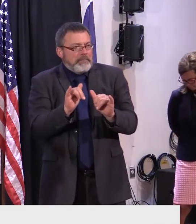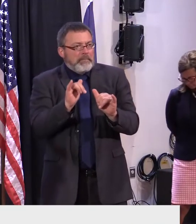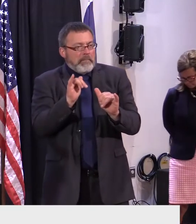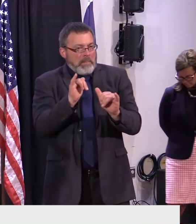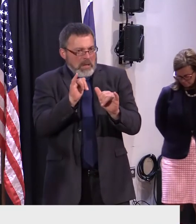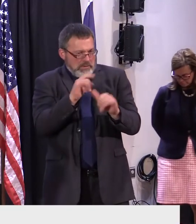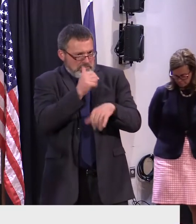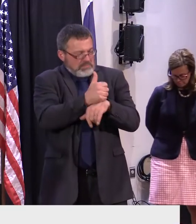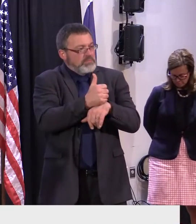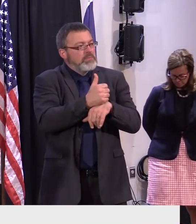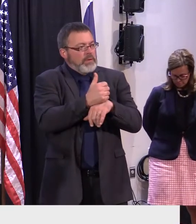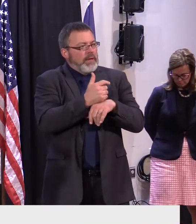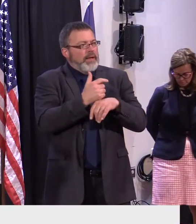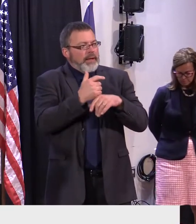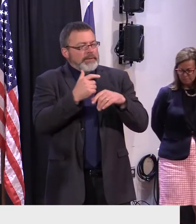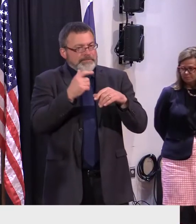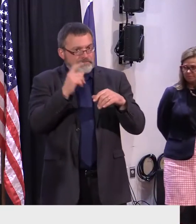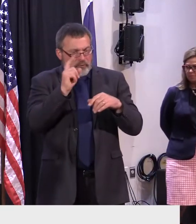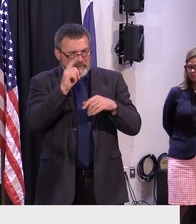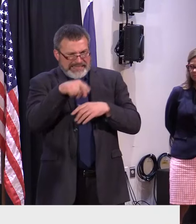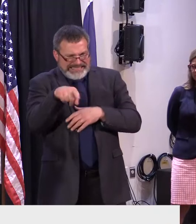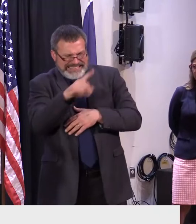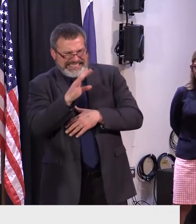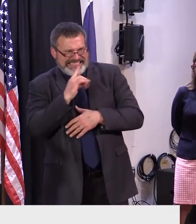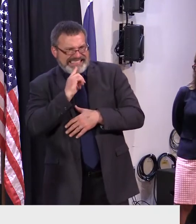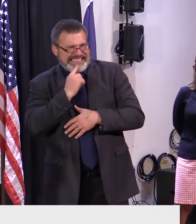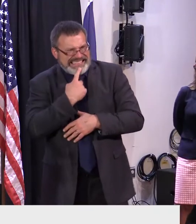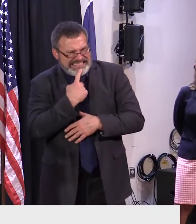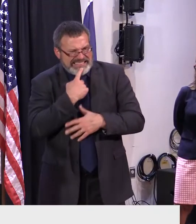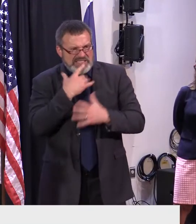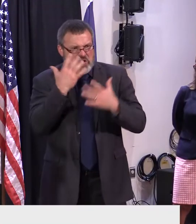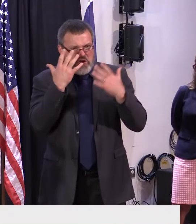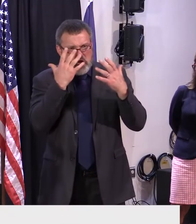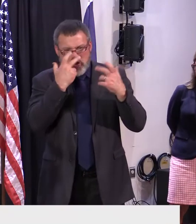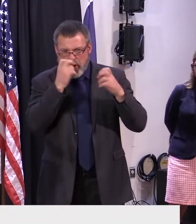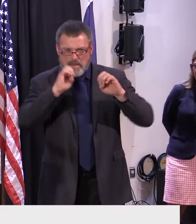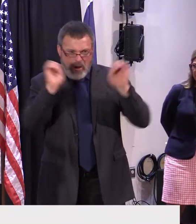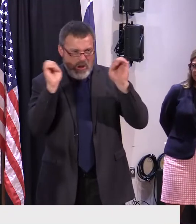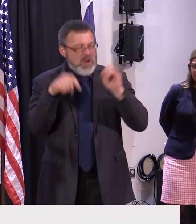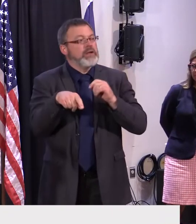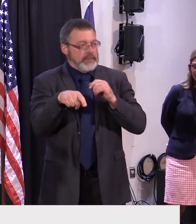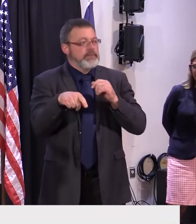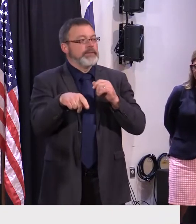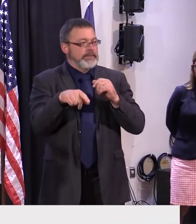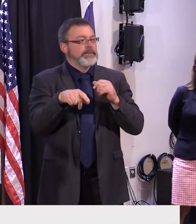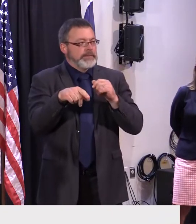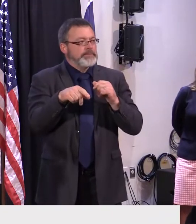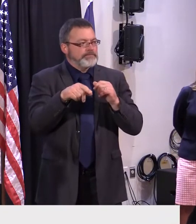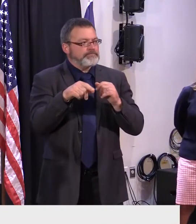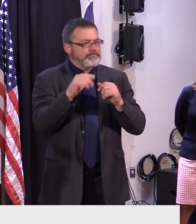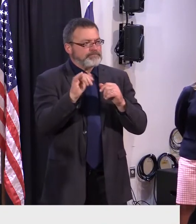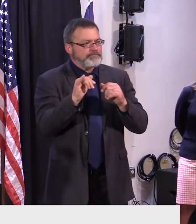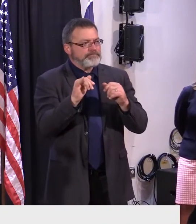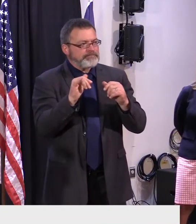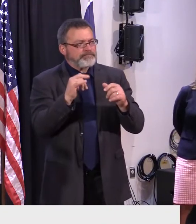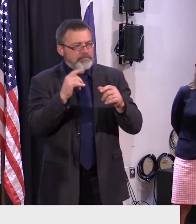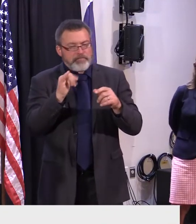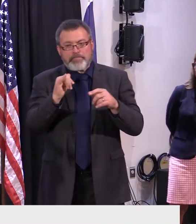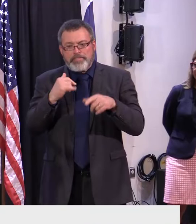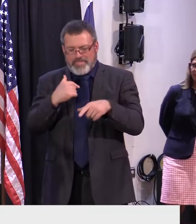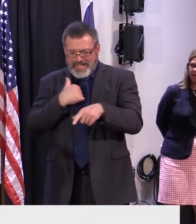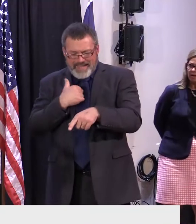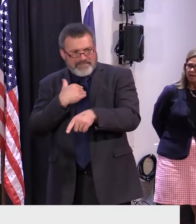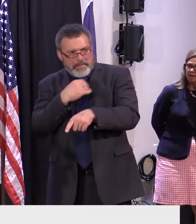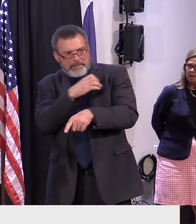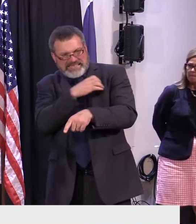vulnerable. I might ask. I think Commissioner Hanford and Commissioner Brown are on the line now. Maybe they could